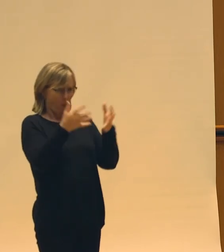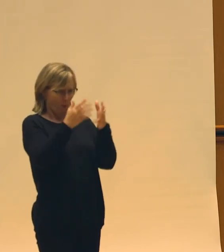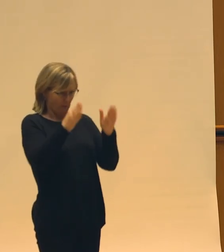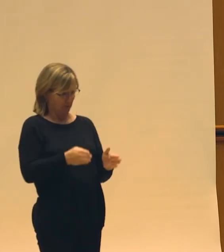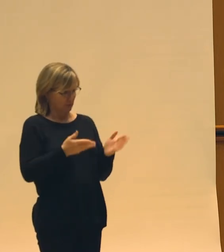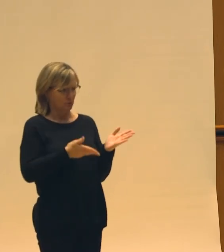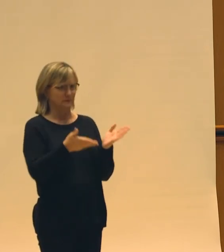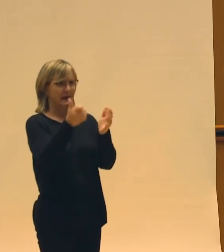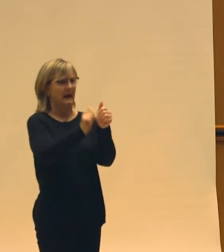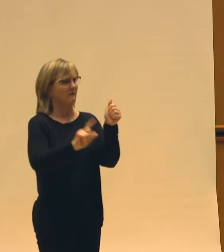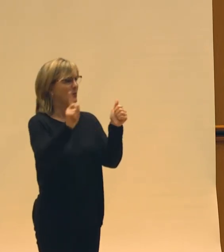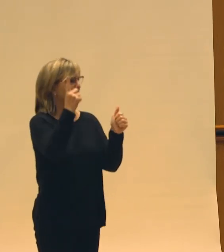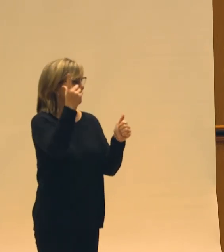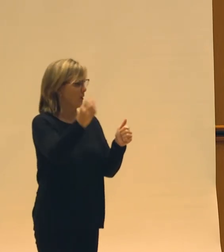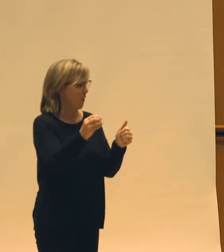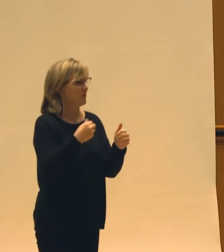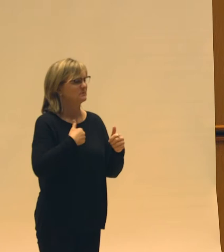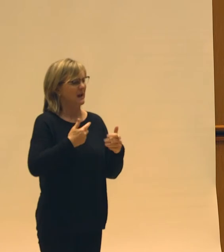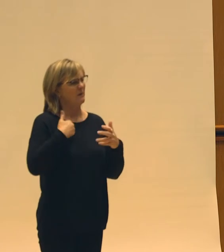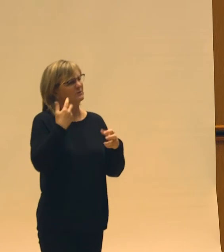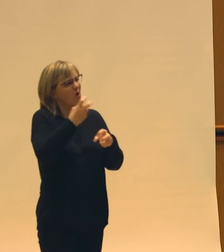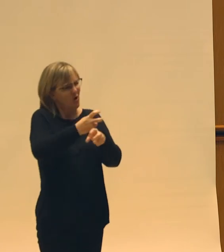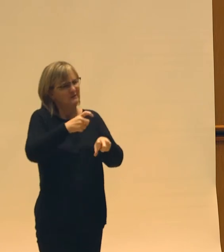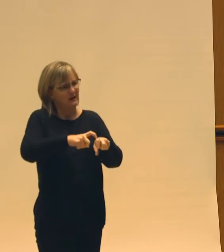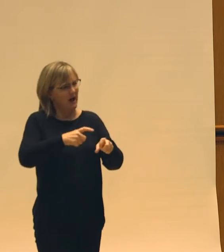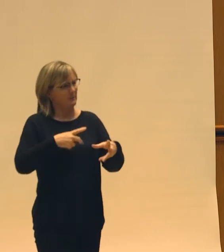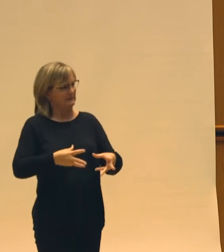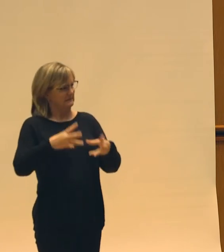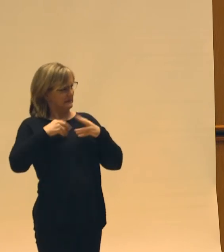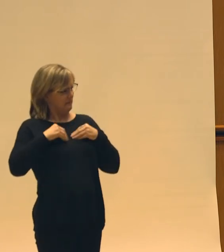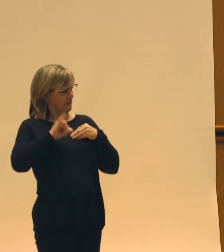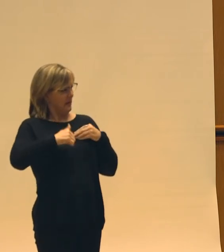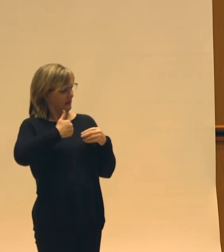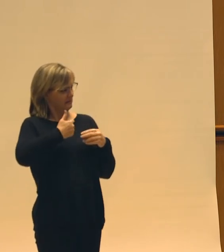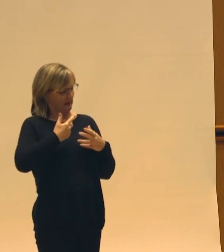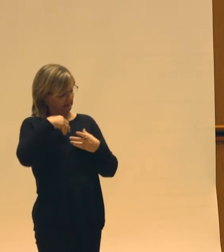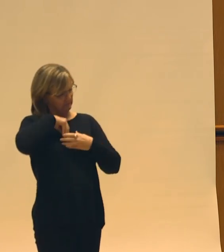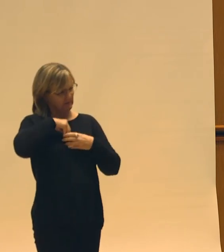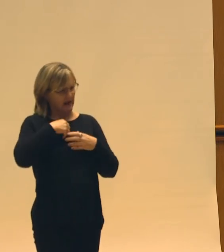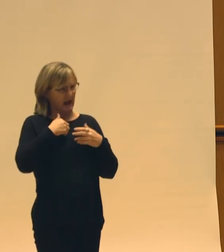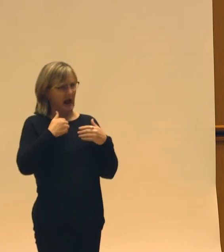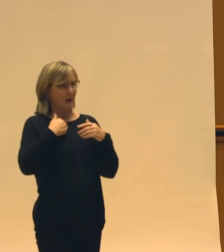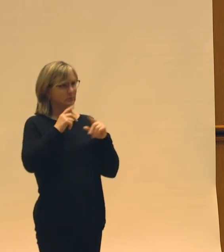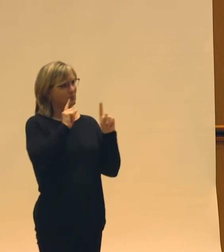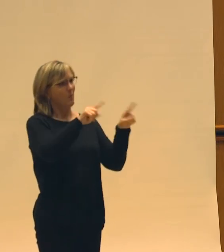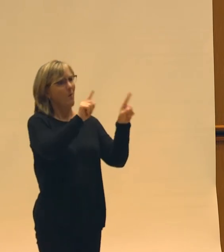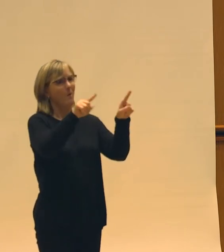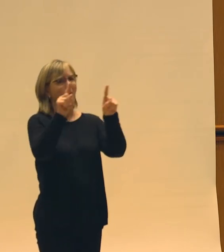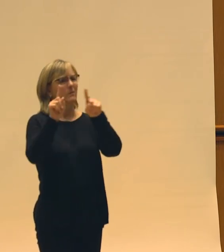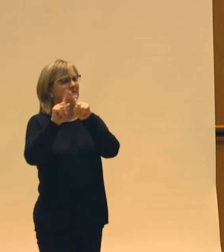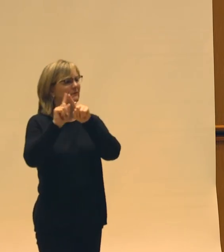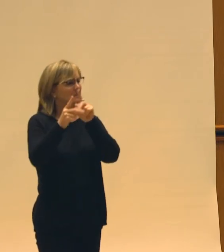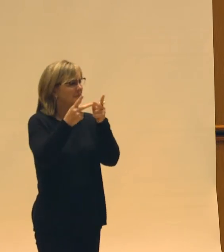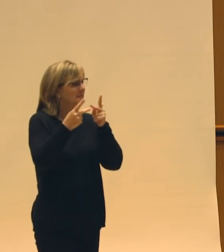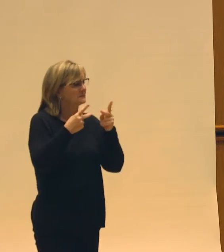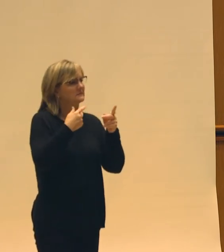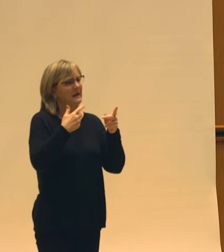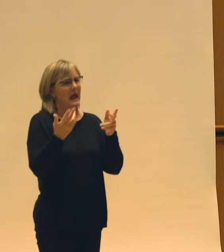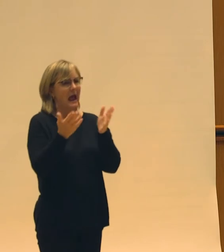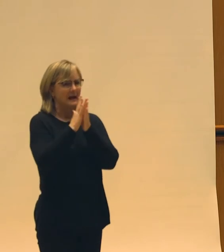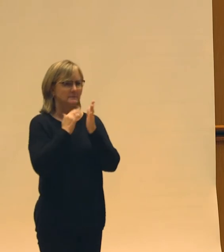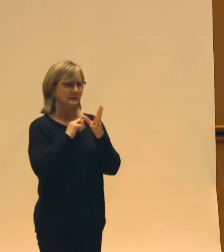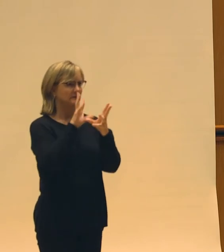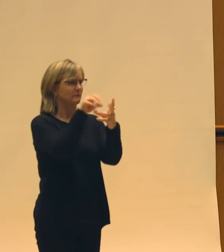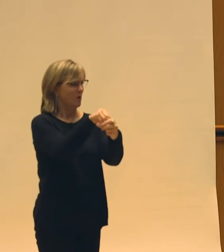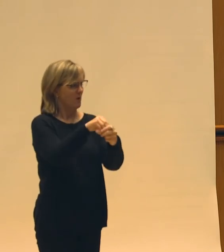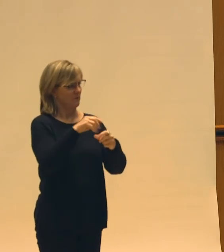But I was having trouble letting myself embrace that and own it in these different spaces I was being asked to sit in. So there